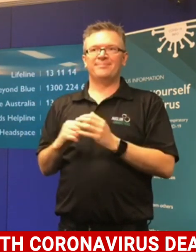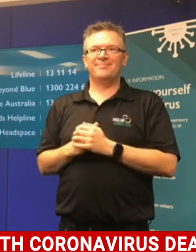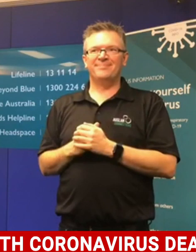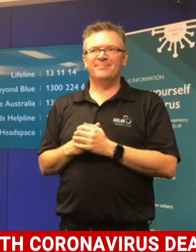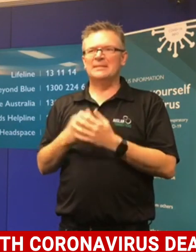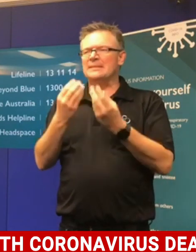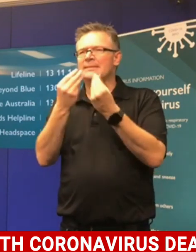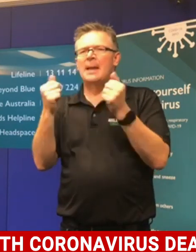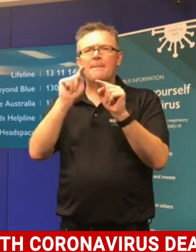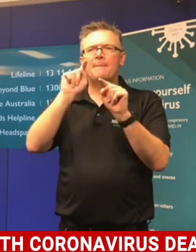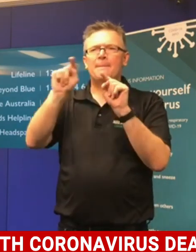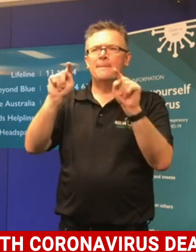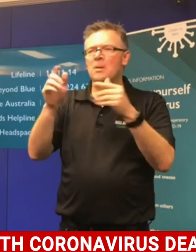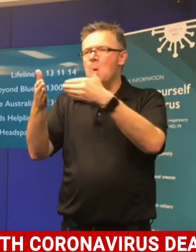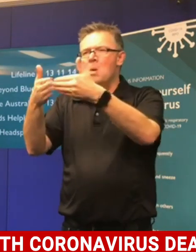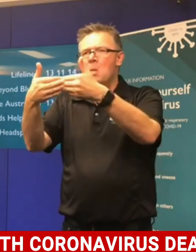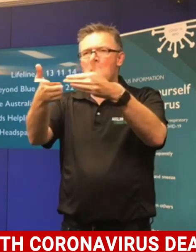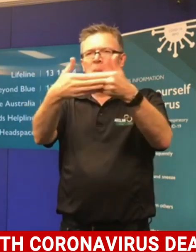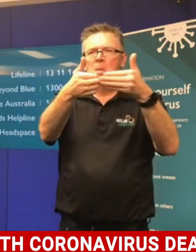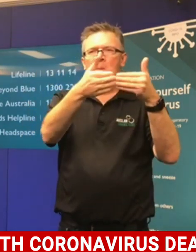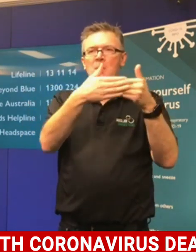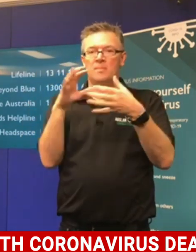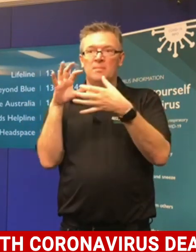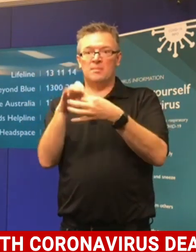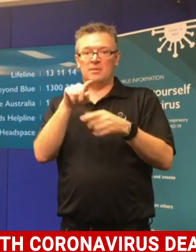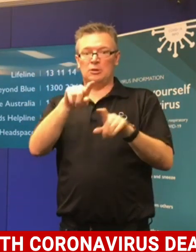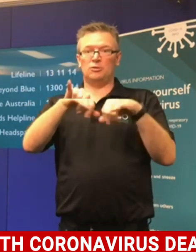linked to the racing industry,